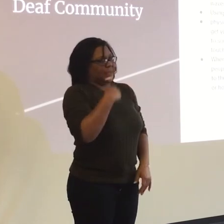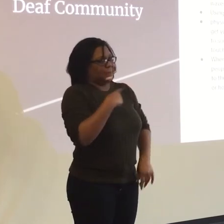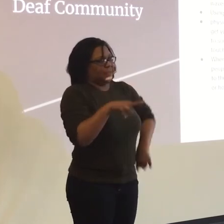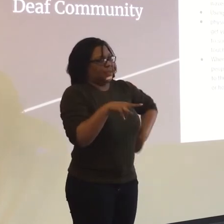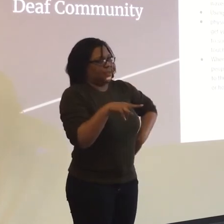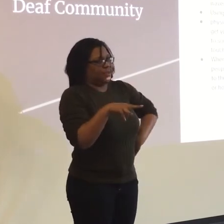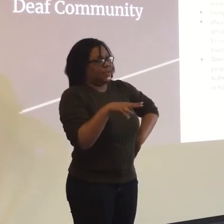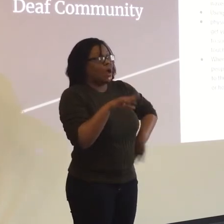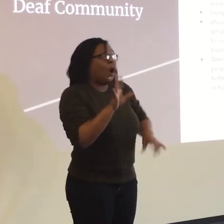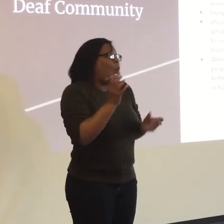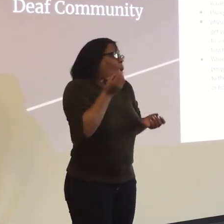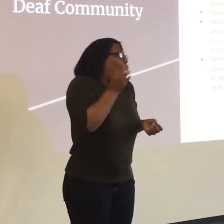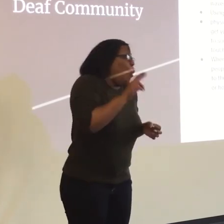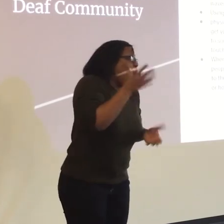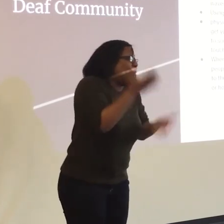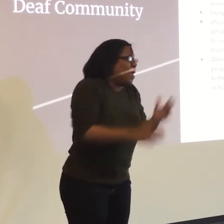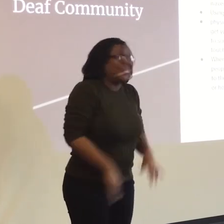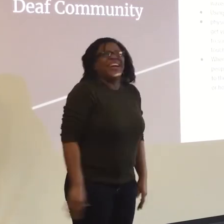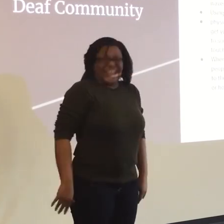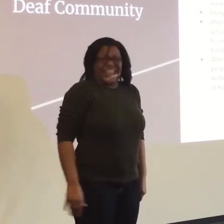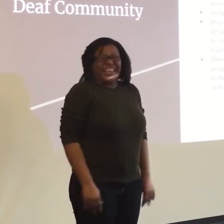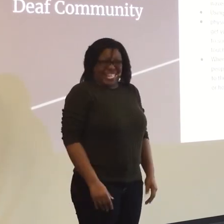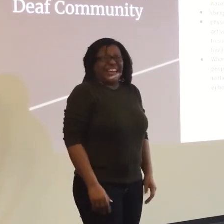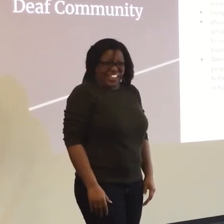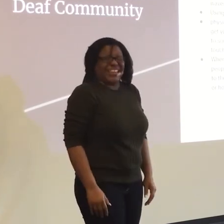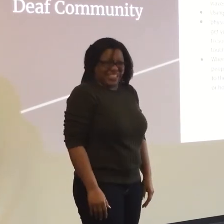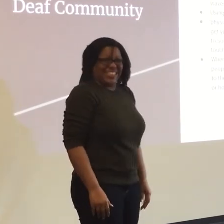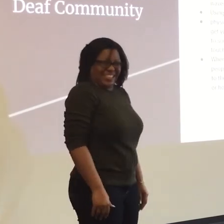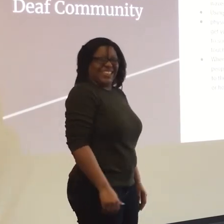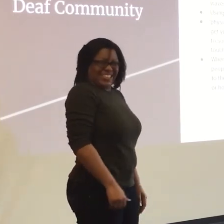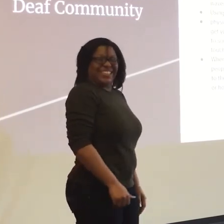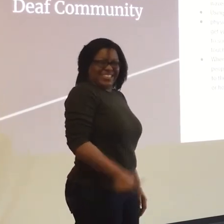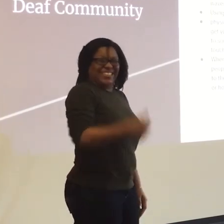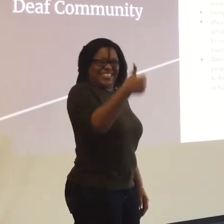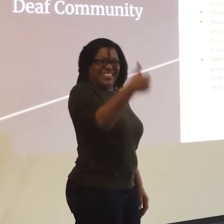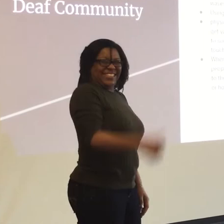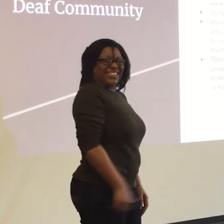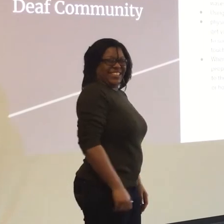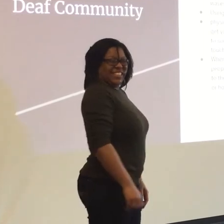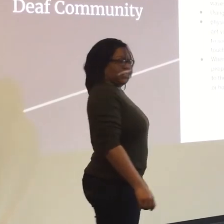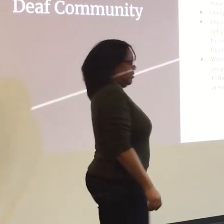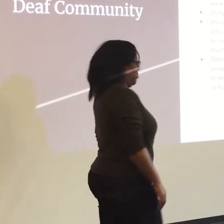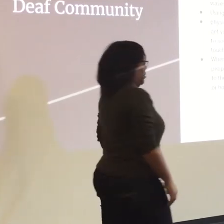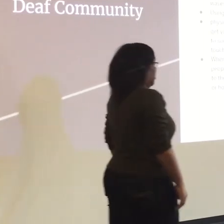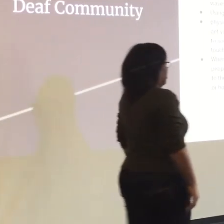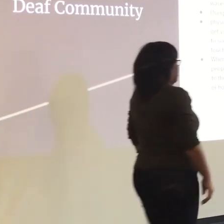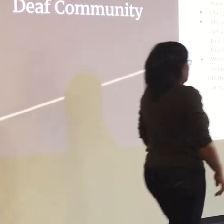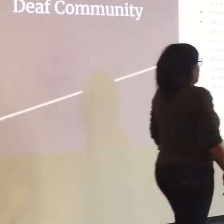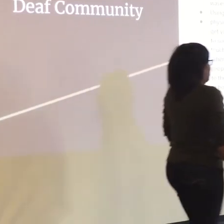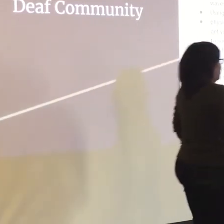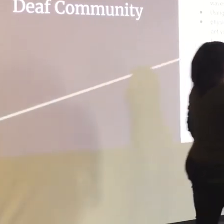And you'll see if they understand you or not. Sometimes you'll see a fake smile and a head nod that's like, good for you, okay, goodbye.